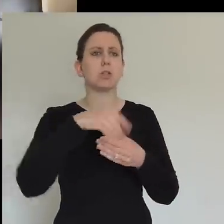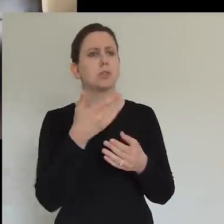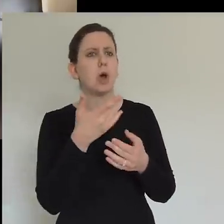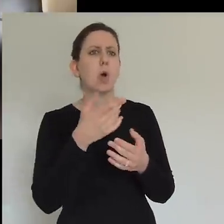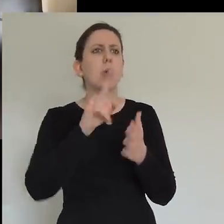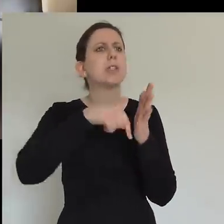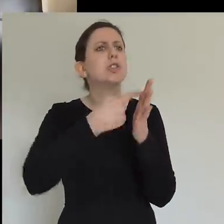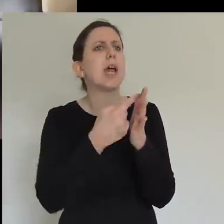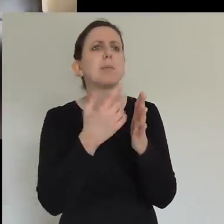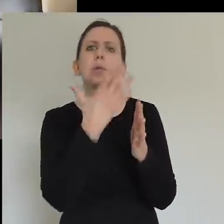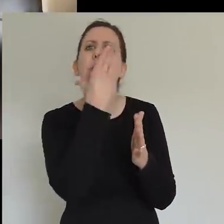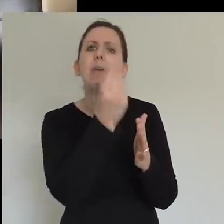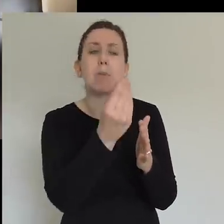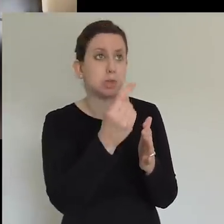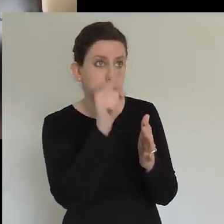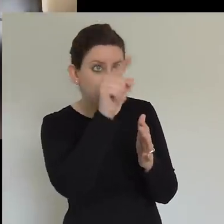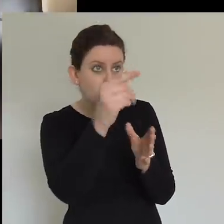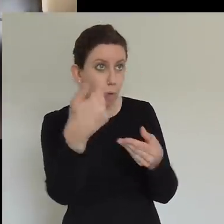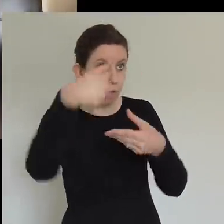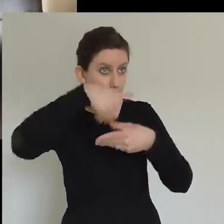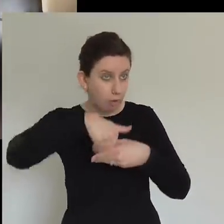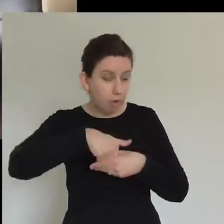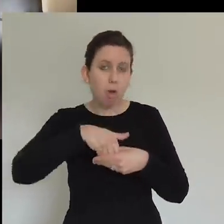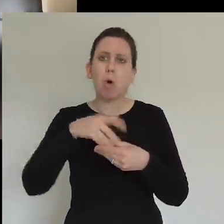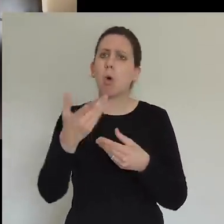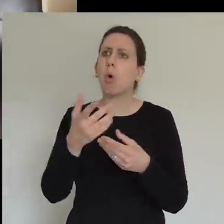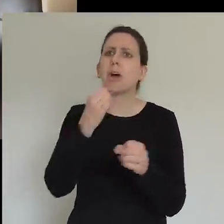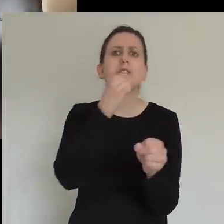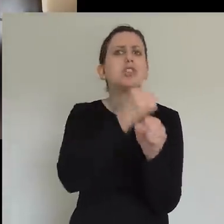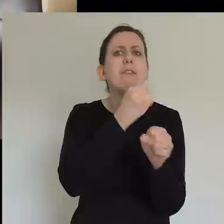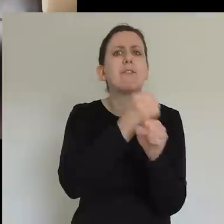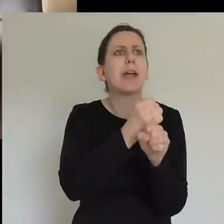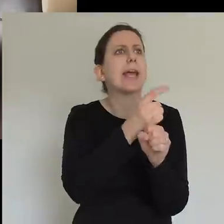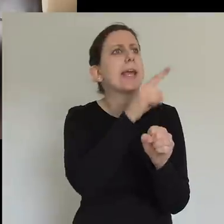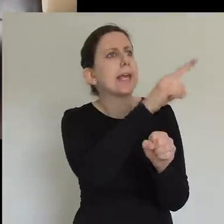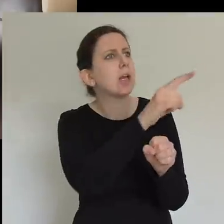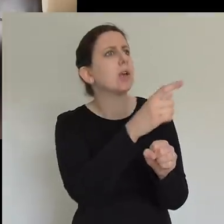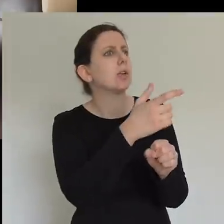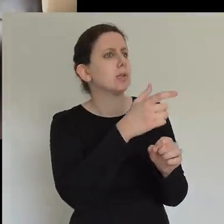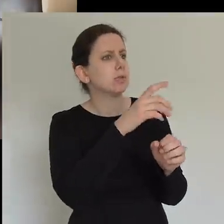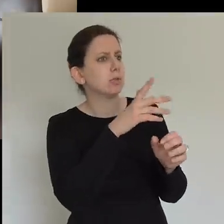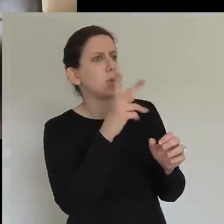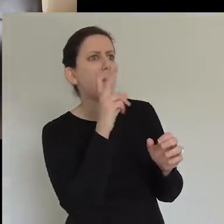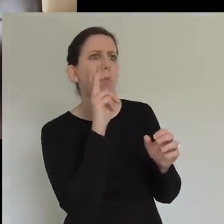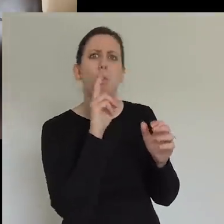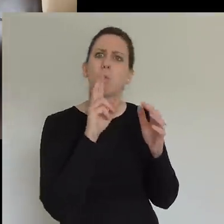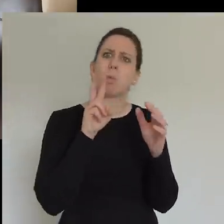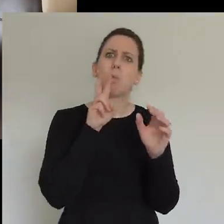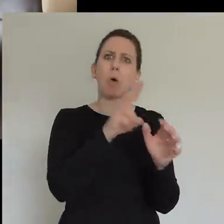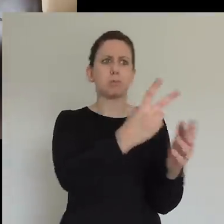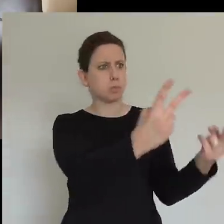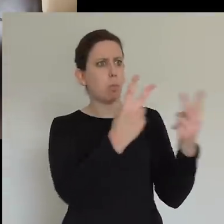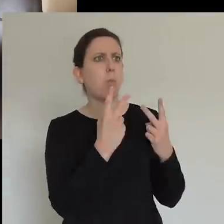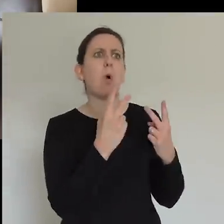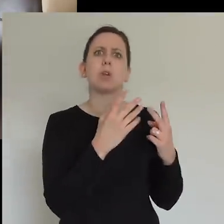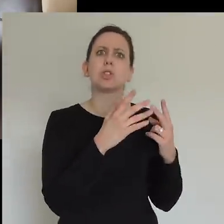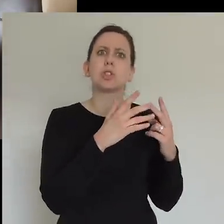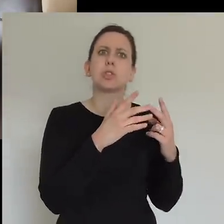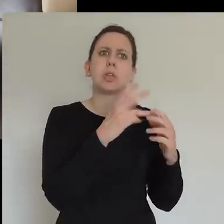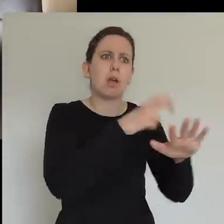Geoffrey watching in Belfast, it's going to need you. But whoever we are, wherever we are, if we're part of the family of God, this move is going to need all of us. And